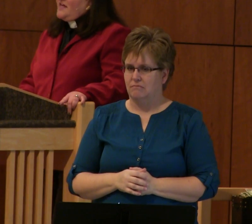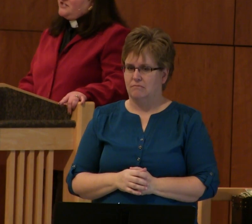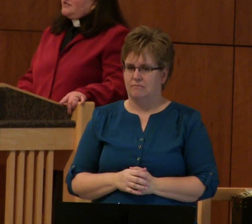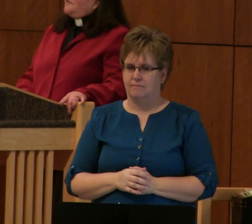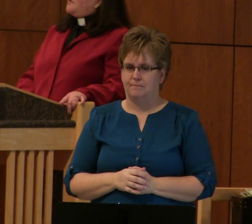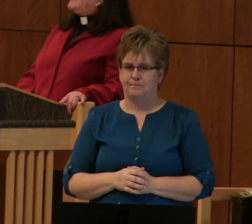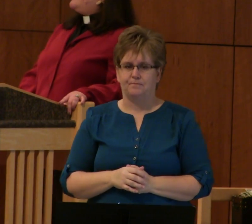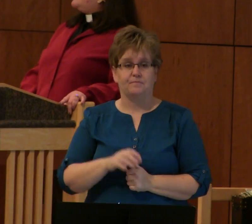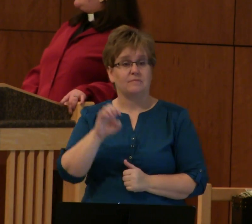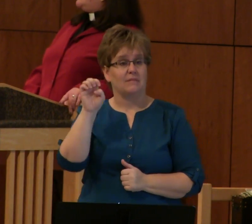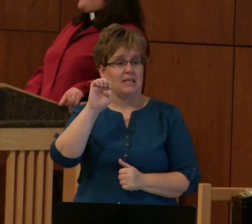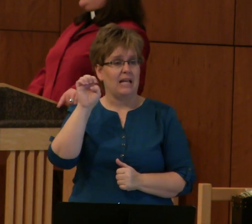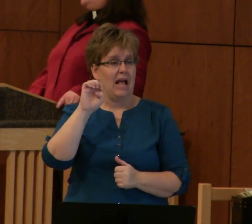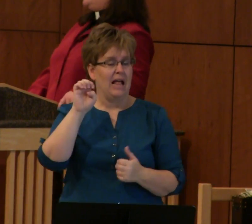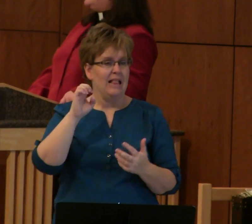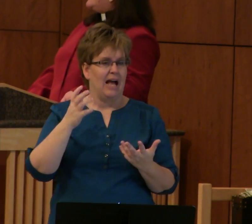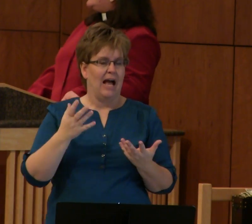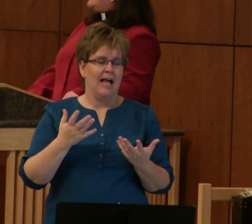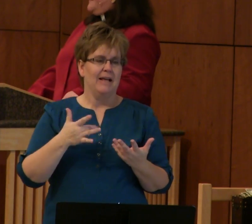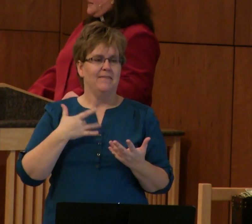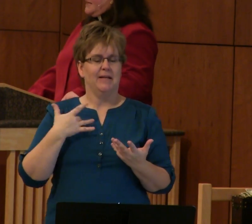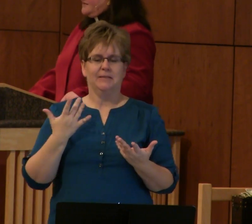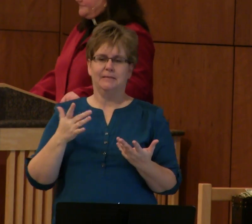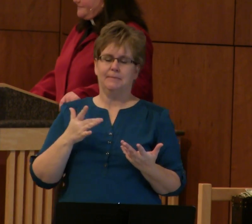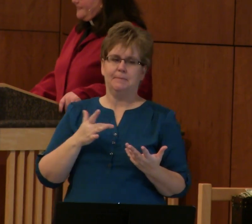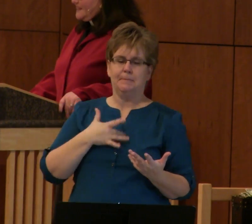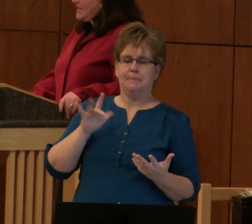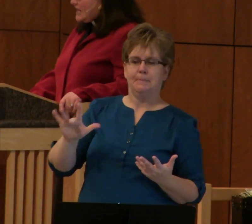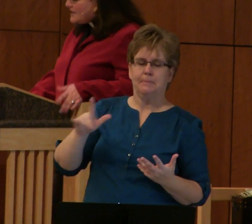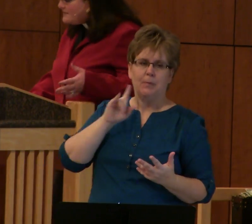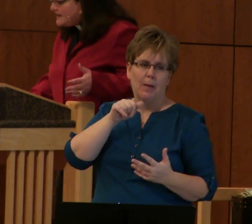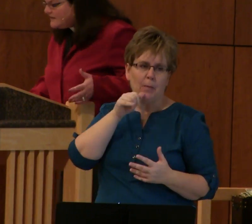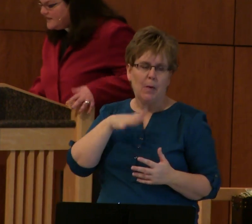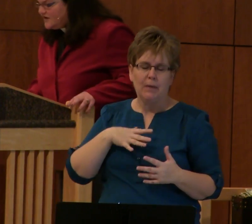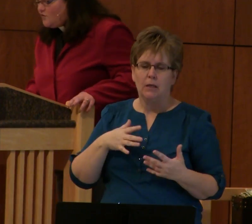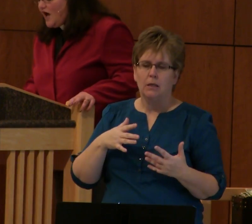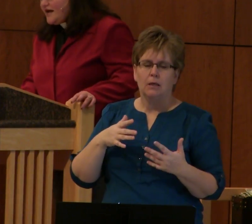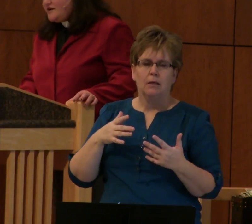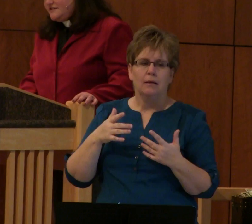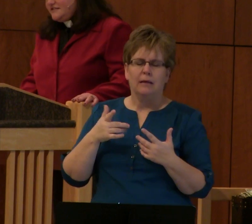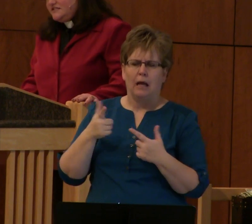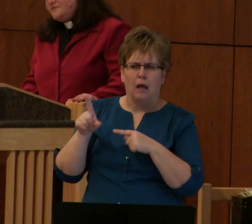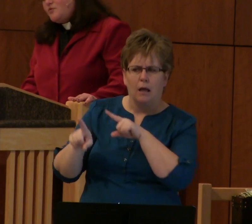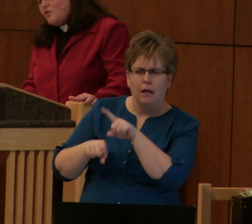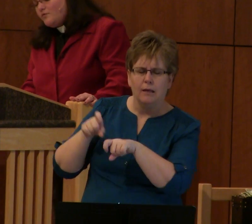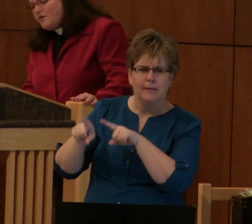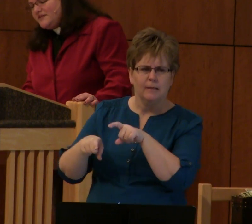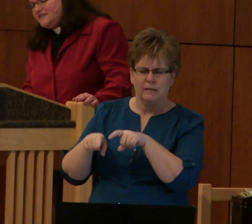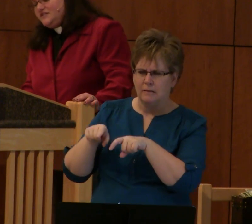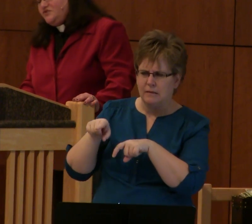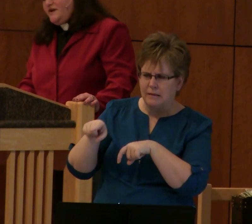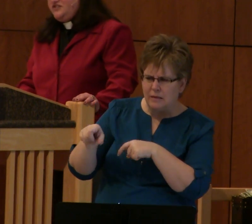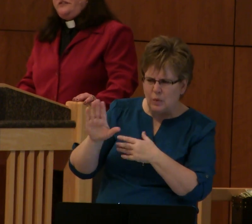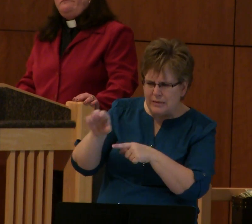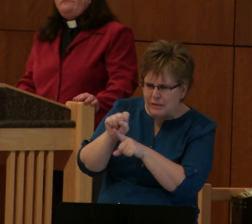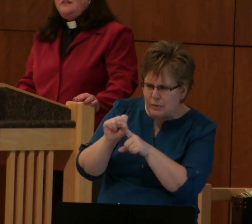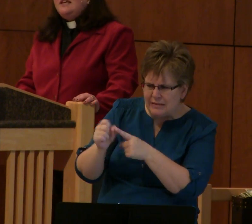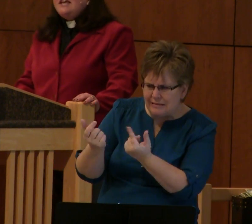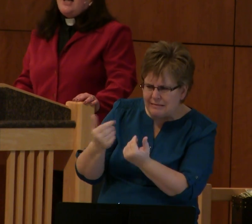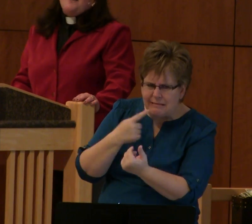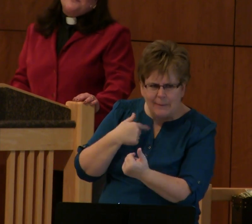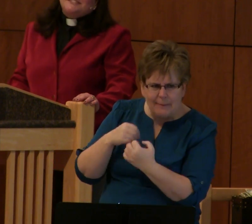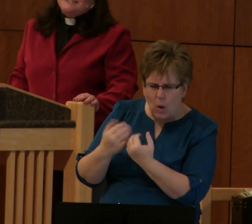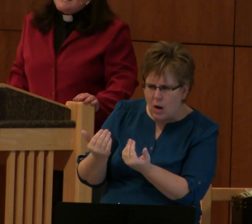And Elijah, of course, is Mr. Pastoral Sensitivity here. He immediately inquires as to the poor woman's situation.